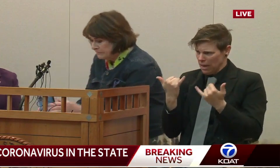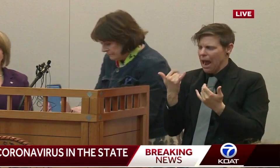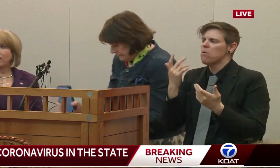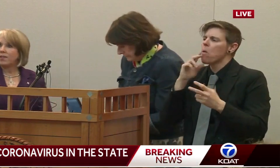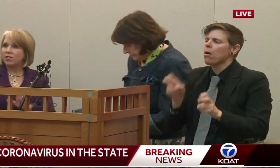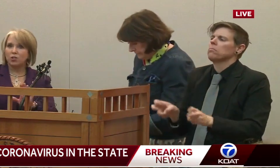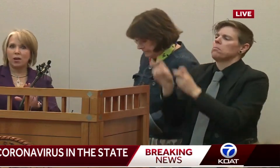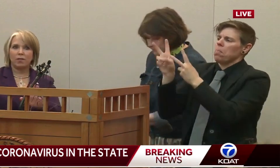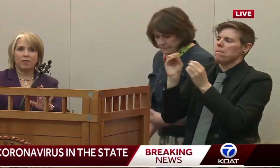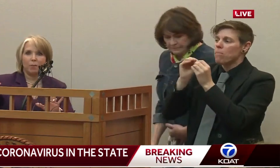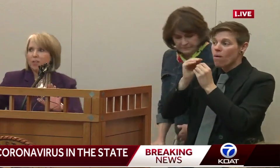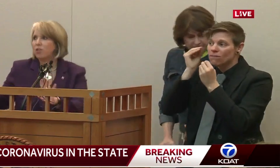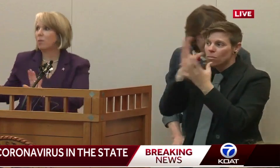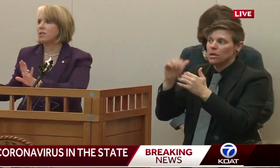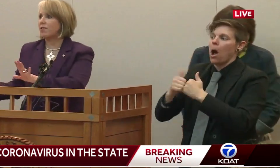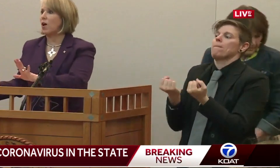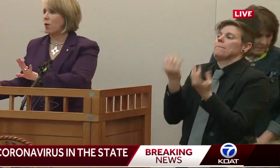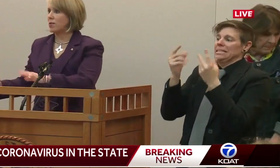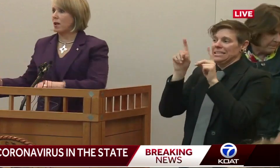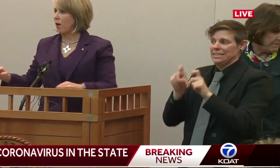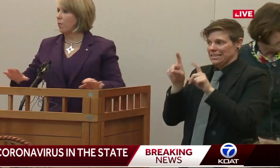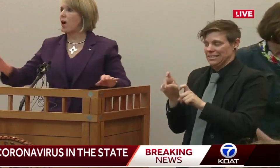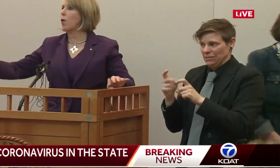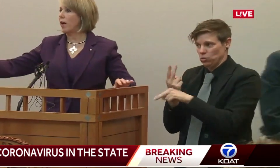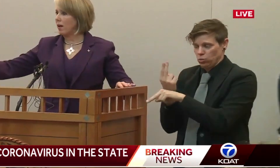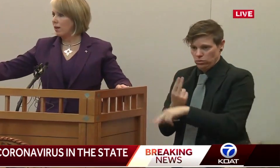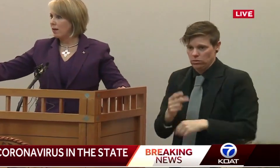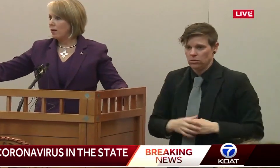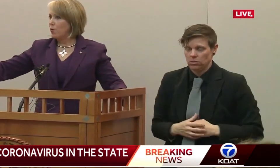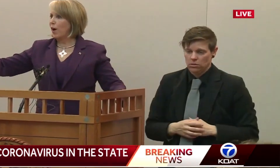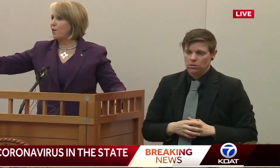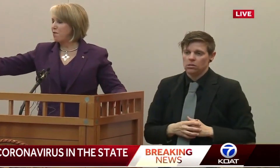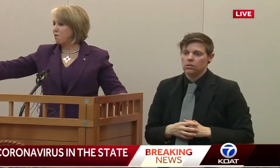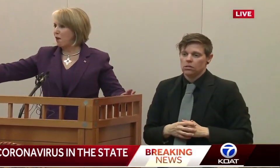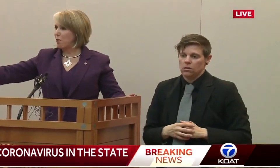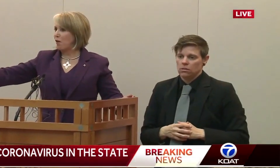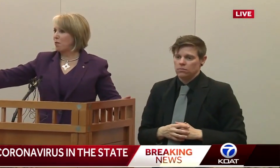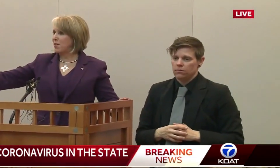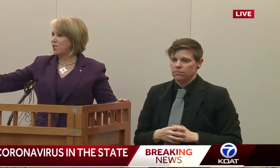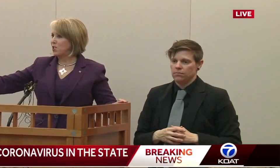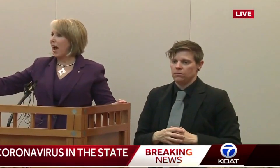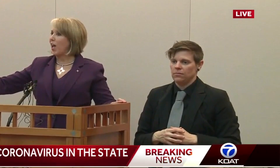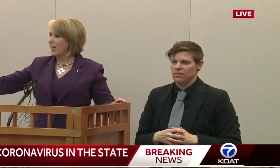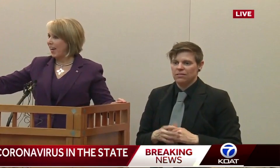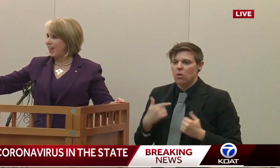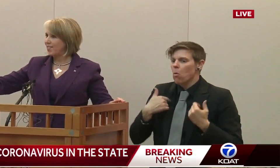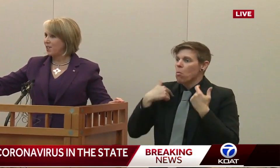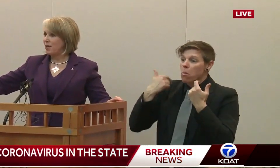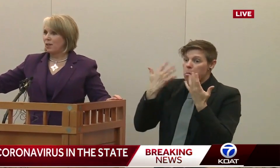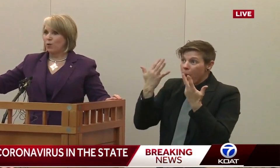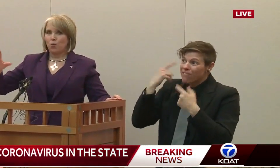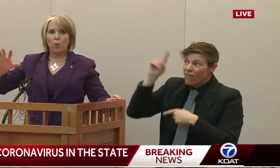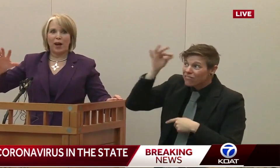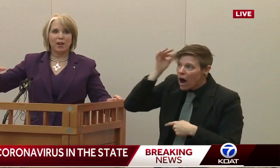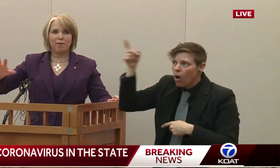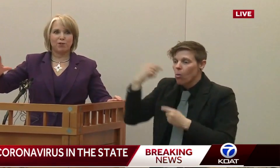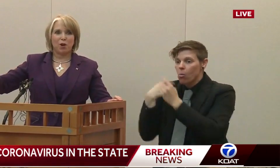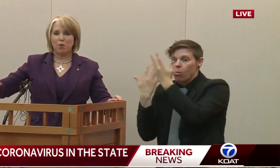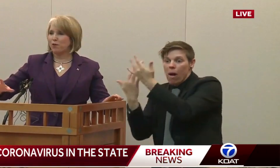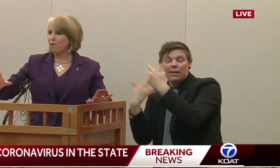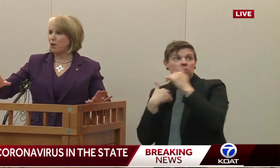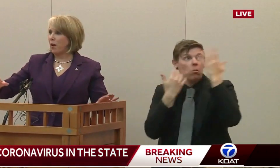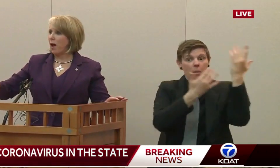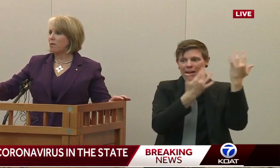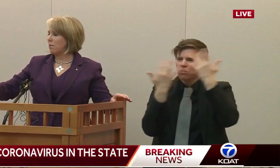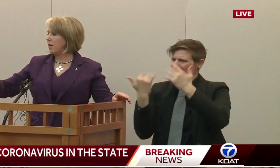Thank you. And this is the information I was giving out Wednesday, right? We're not waiting. Waiting for the federal government to allocate, waiting